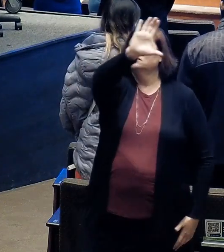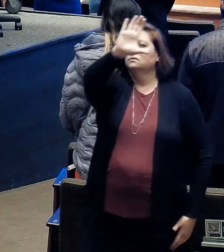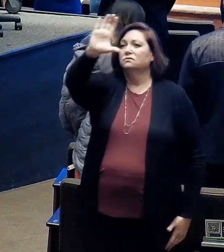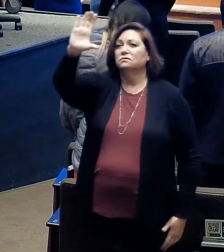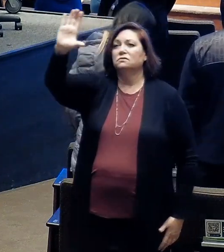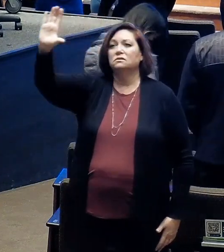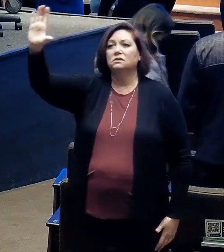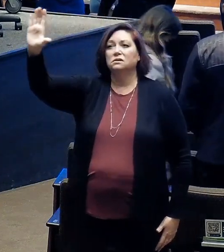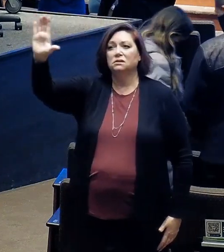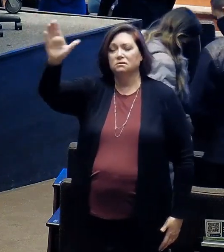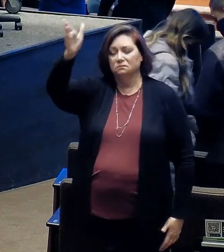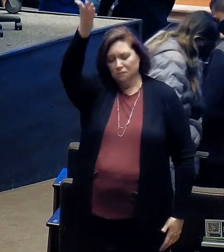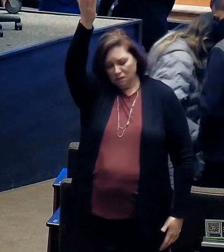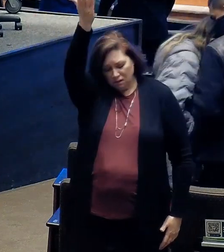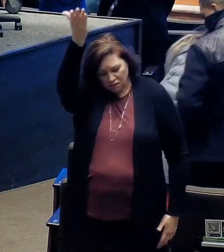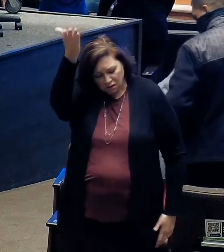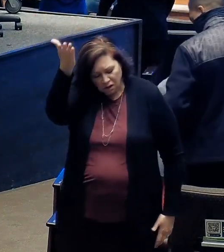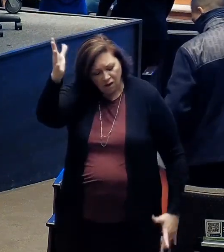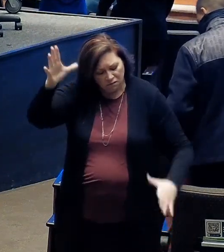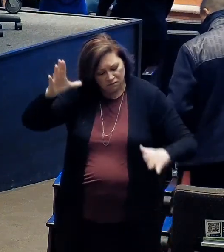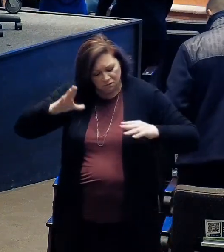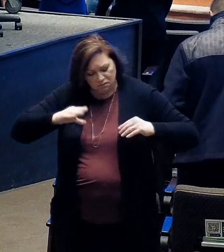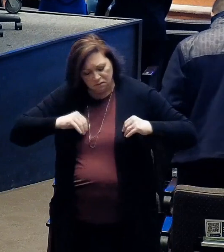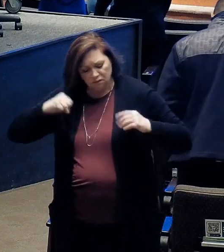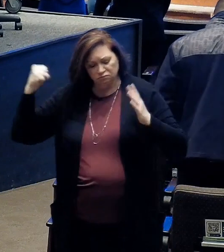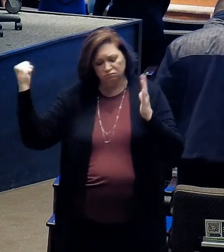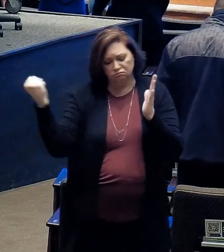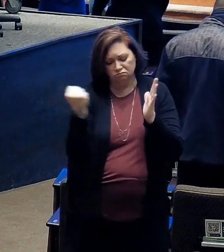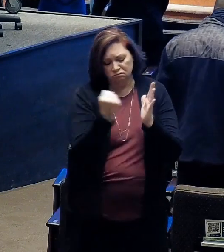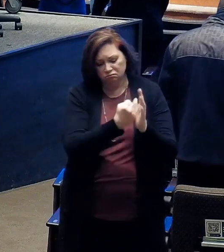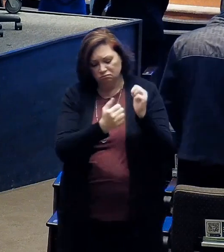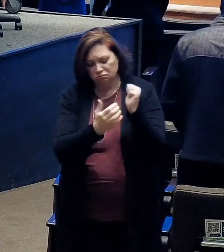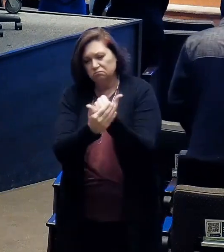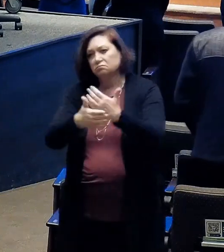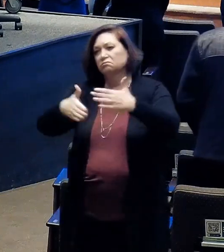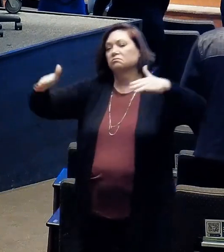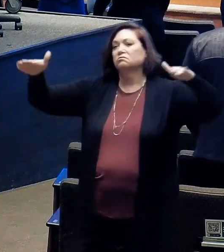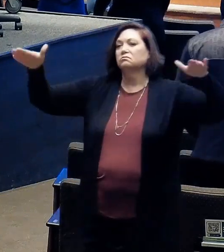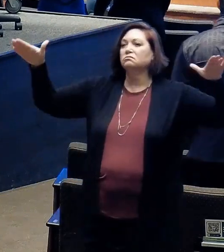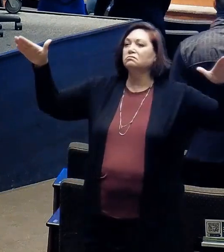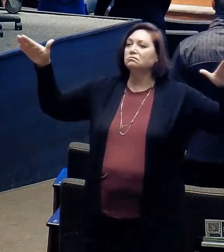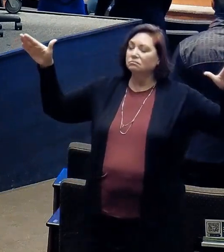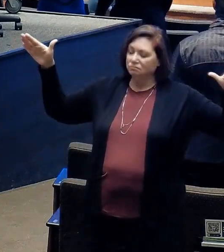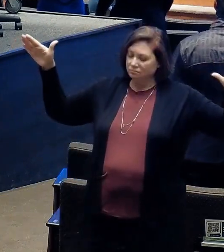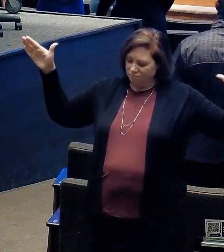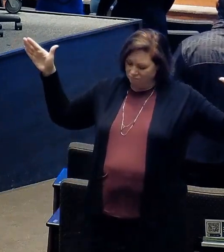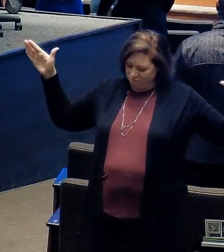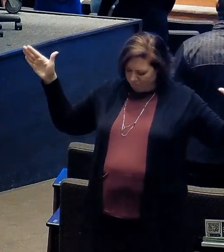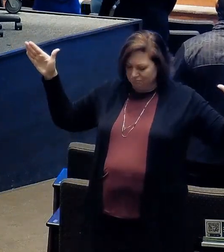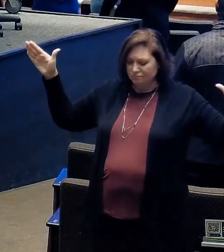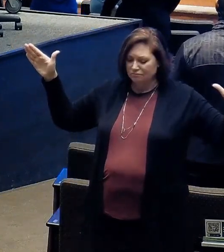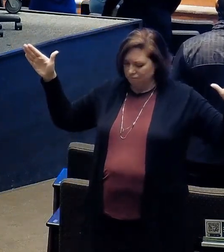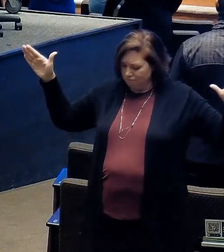day they nailed him to die on a tree. Suffering,